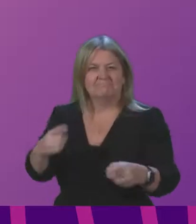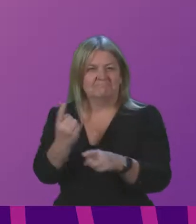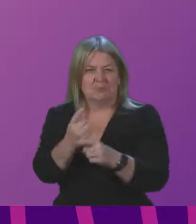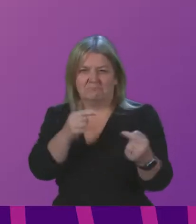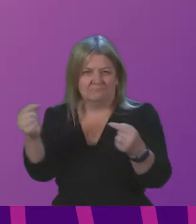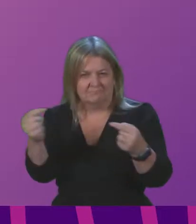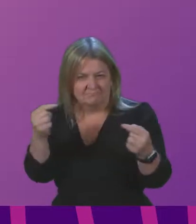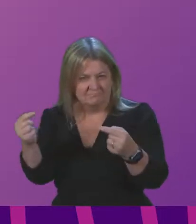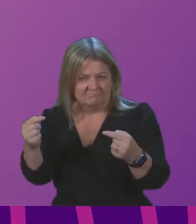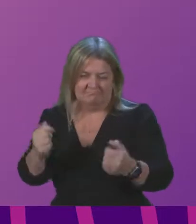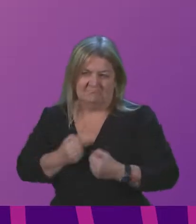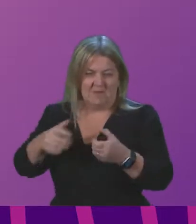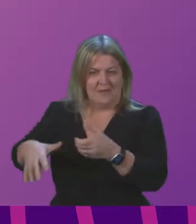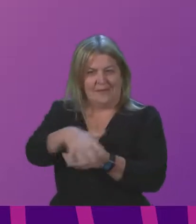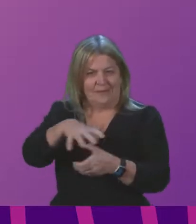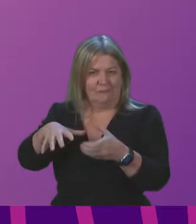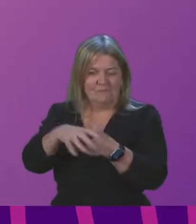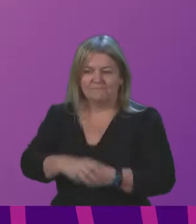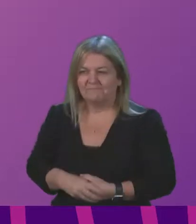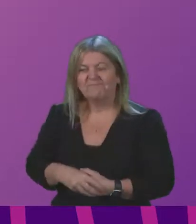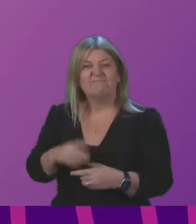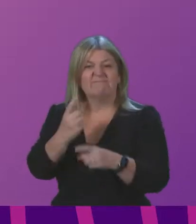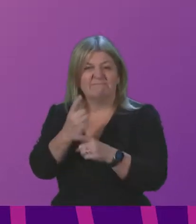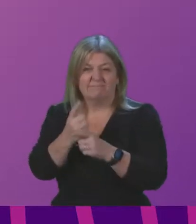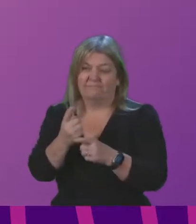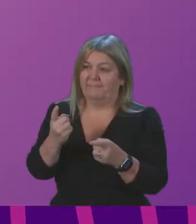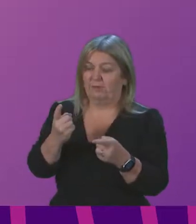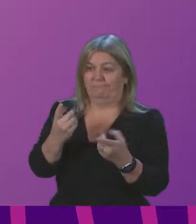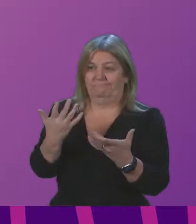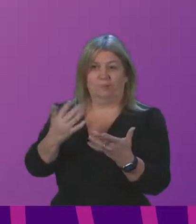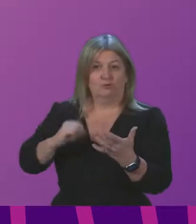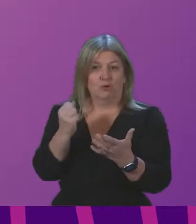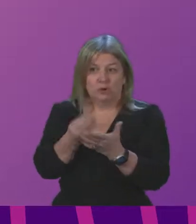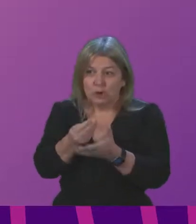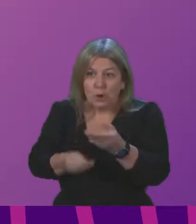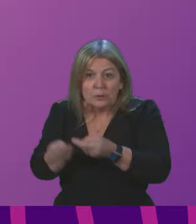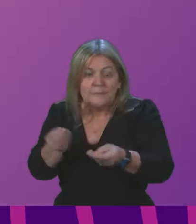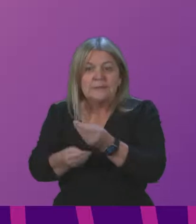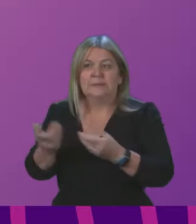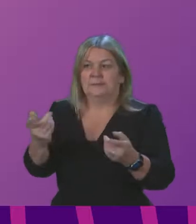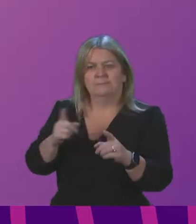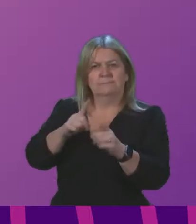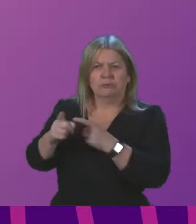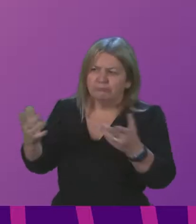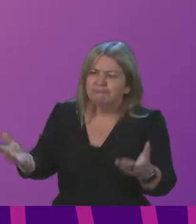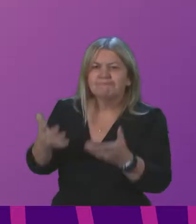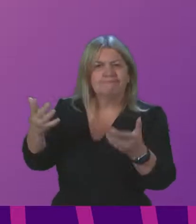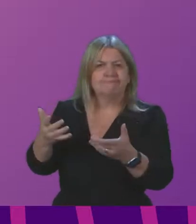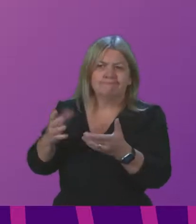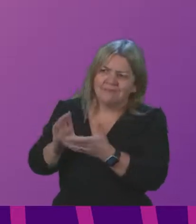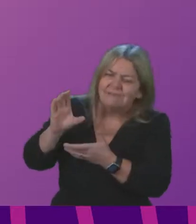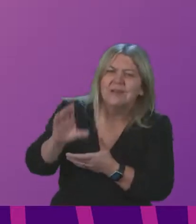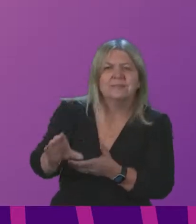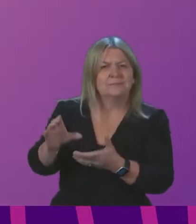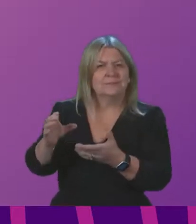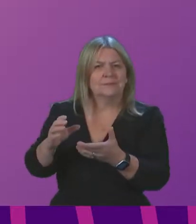impact of the pandemic, the position of the Scottish economy and support and policies need to encourage investment and employment as part of the recovery effort.